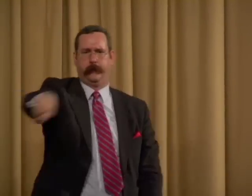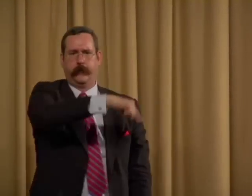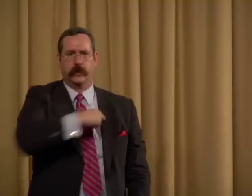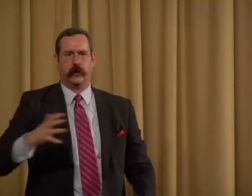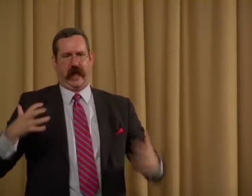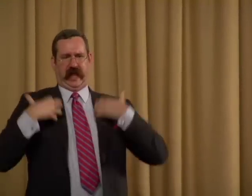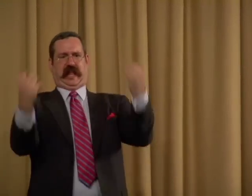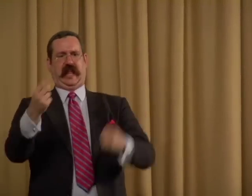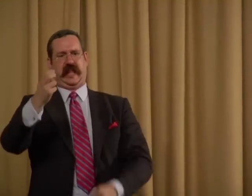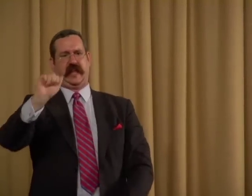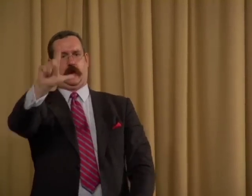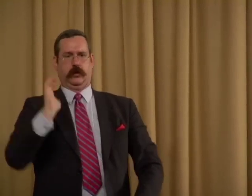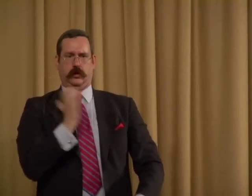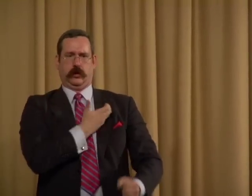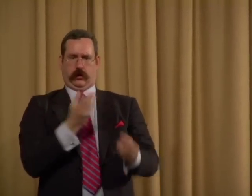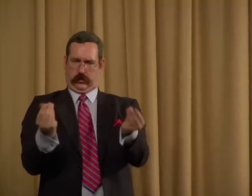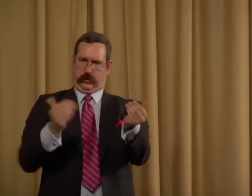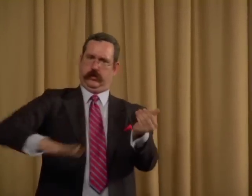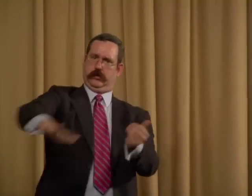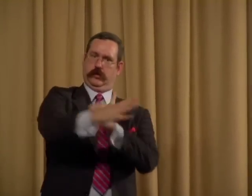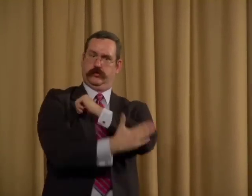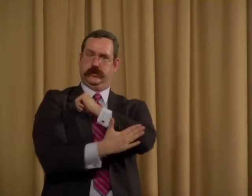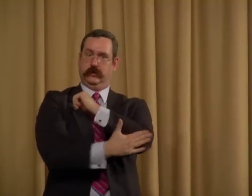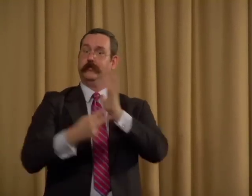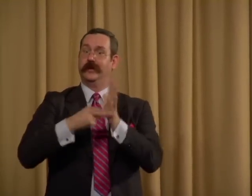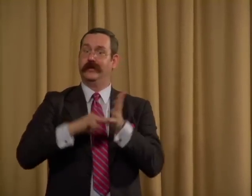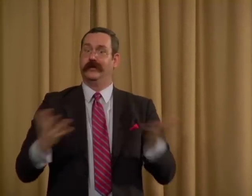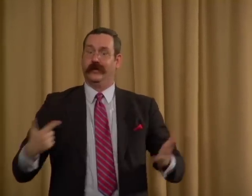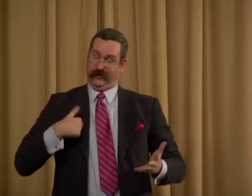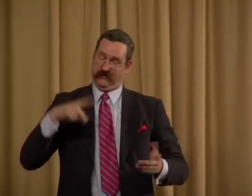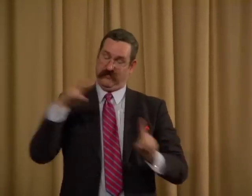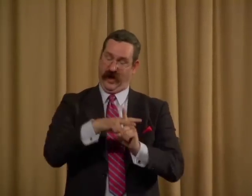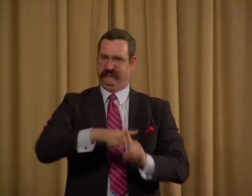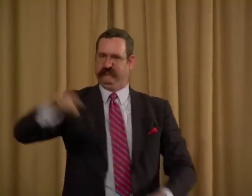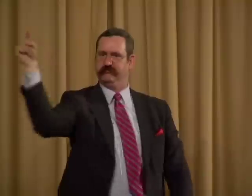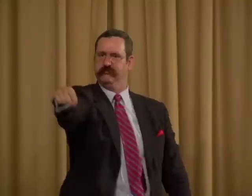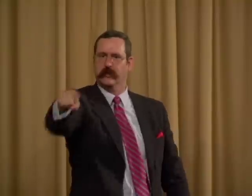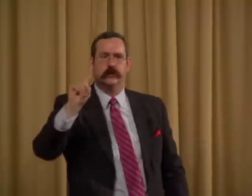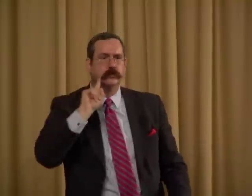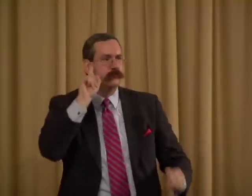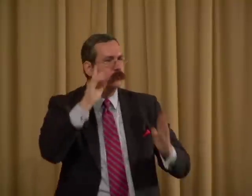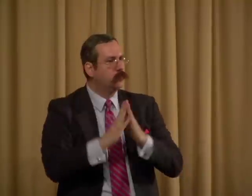and help us as sinners and heal our country. If